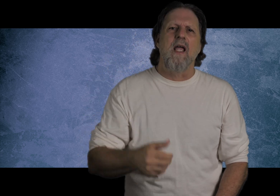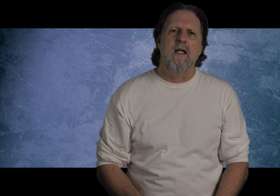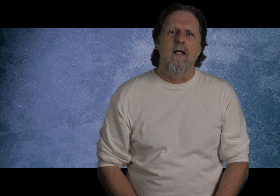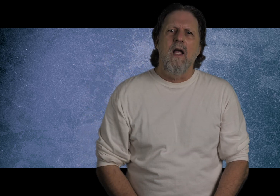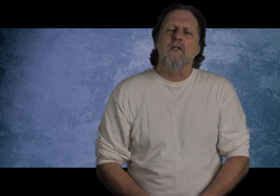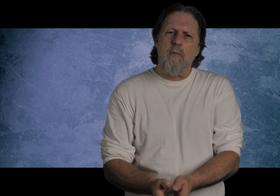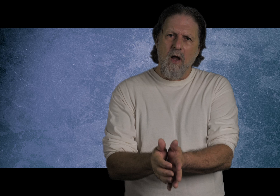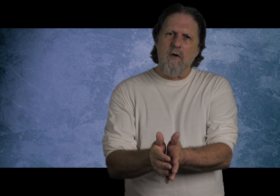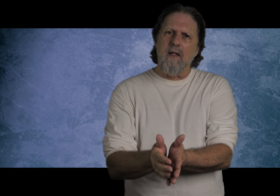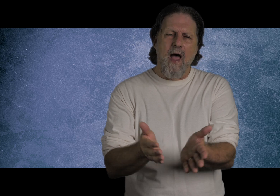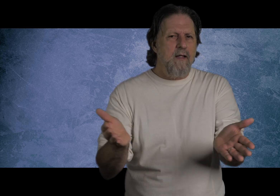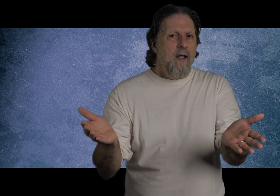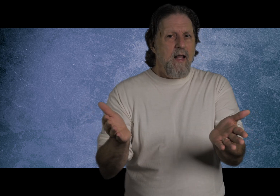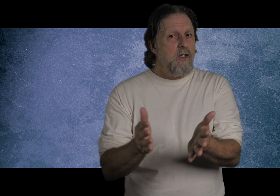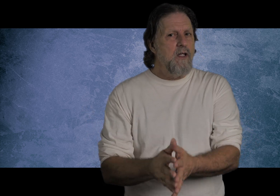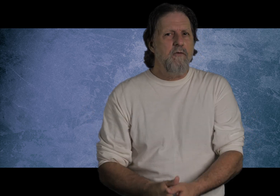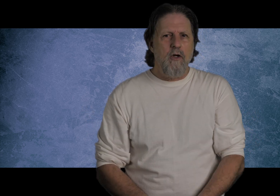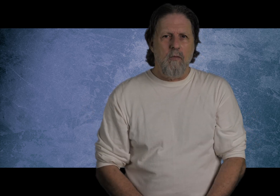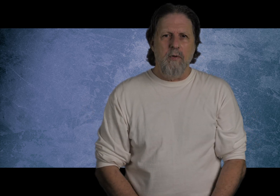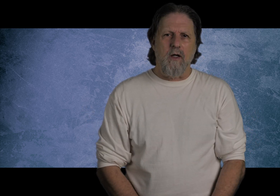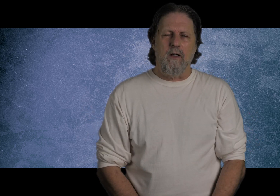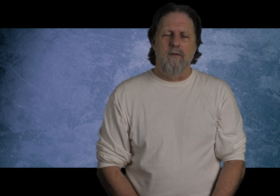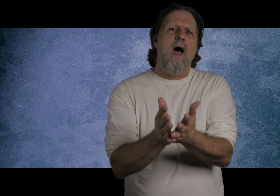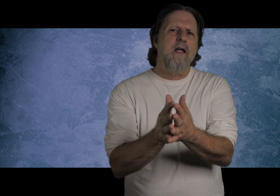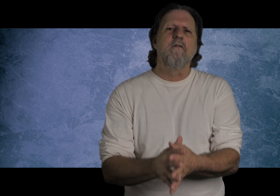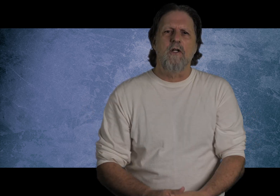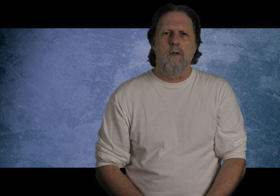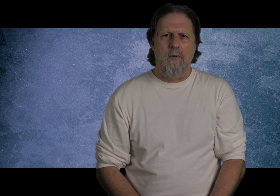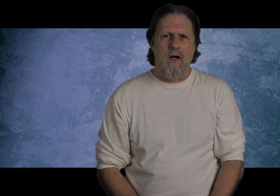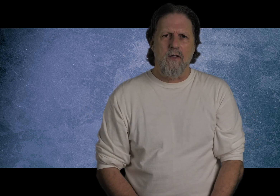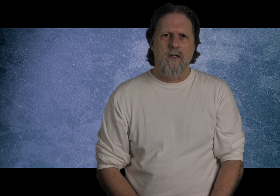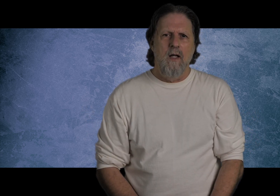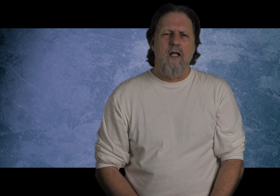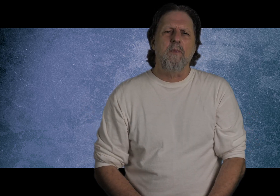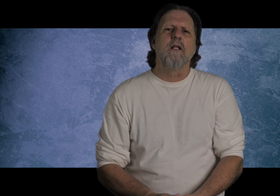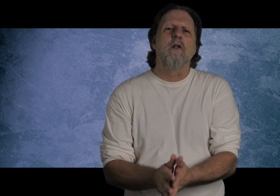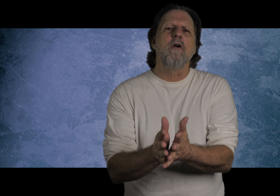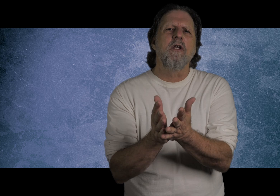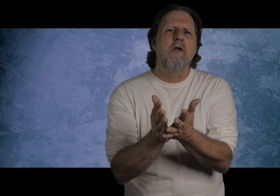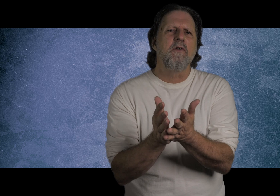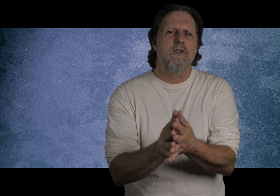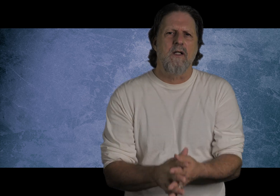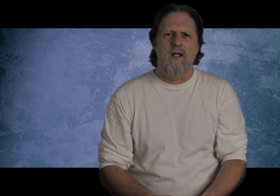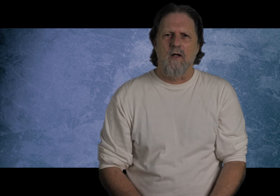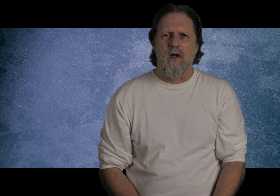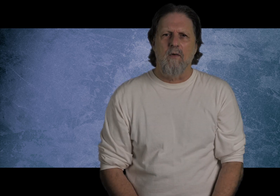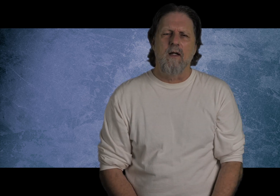saying. And so pray for me. That's a difficult book. I covet your prayers. Let's pray the Lord uses it in a great way.